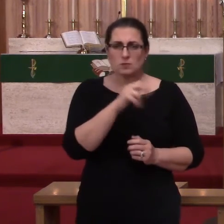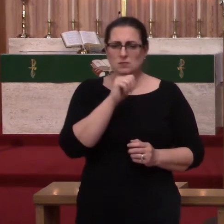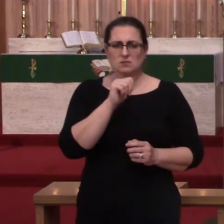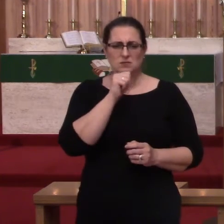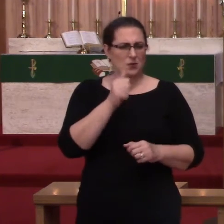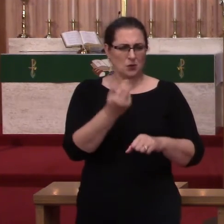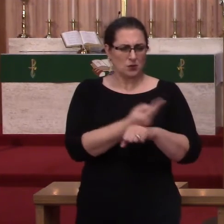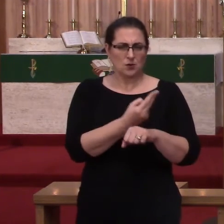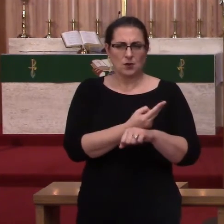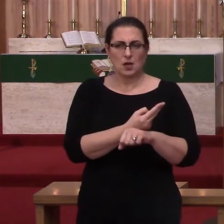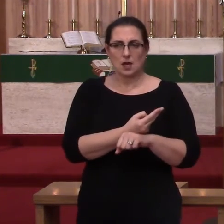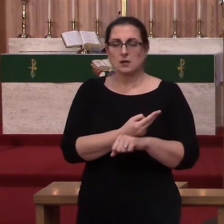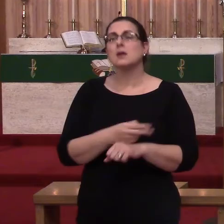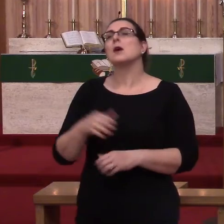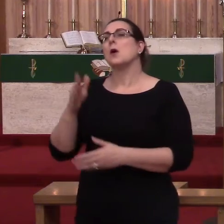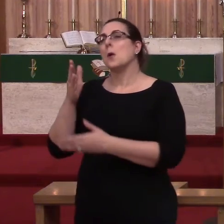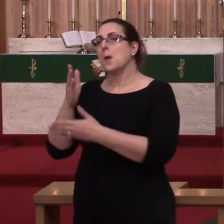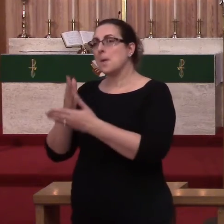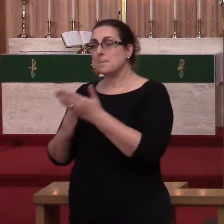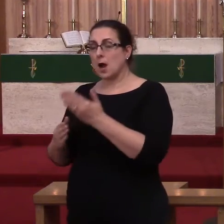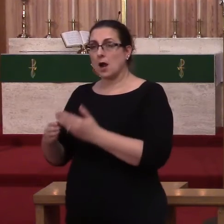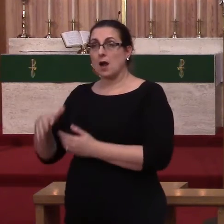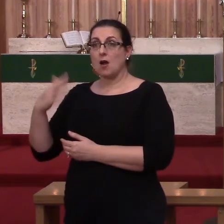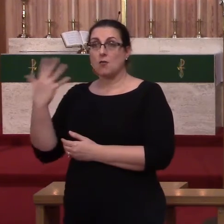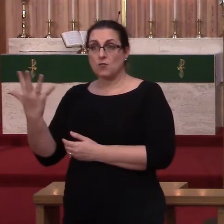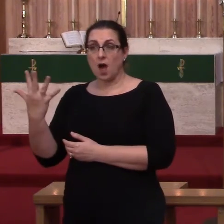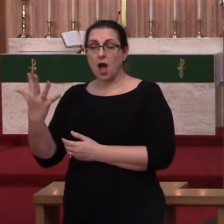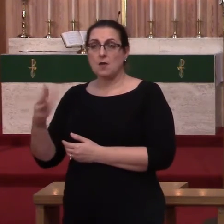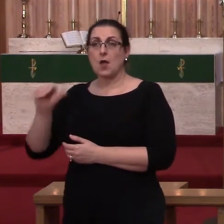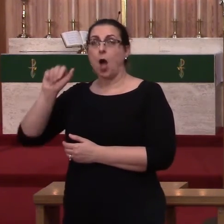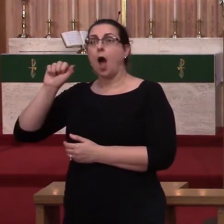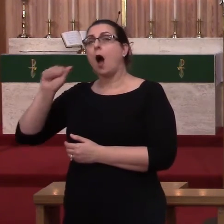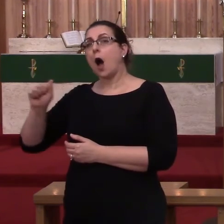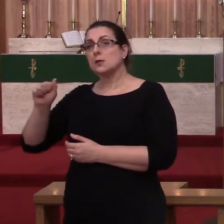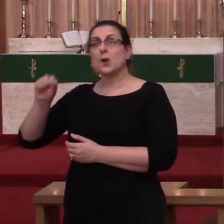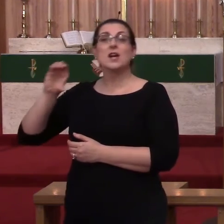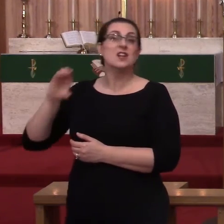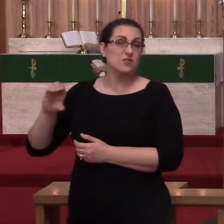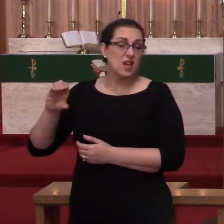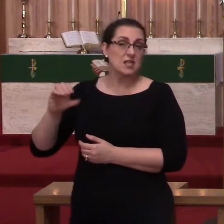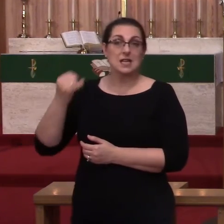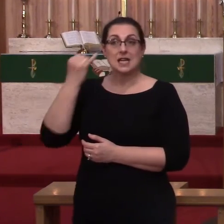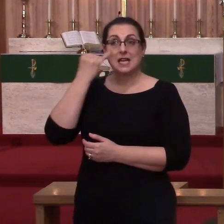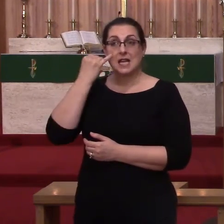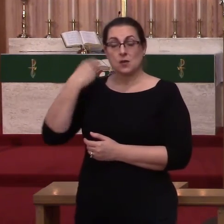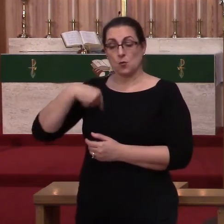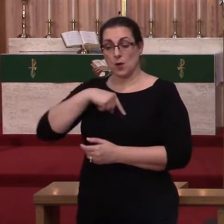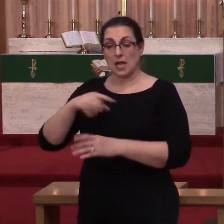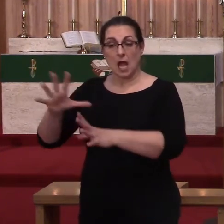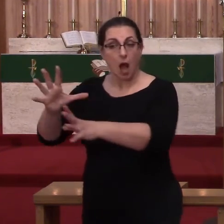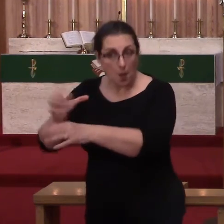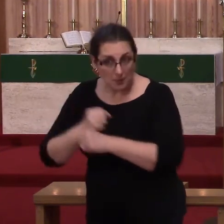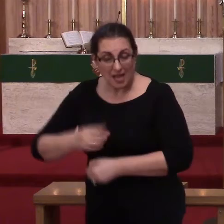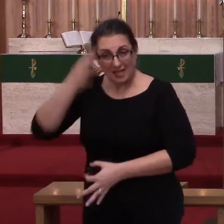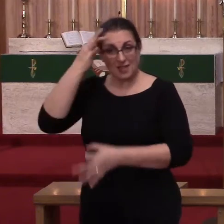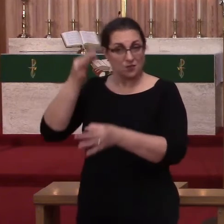Article 5 of the Augsburg Confession states, In order that we may obtain this faith, the faith that is